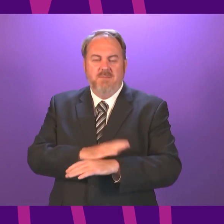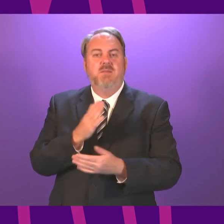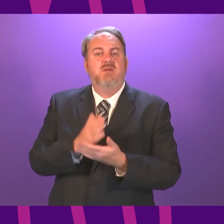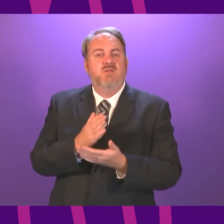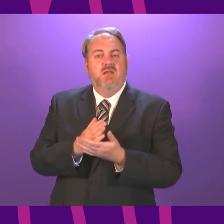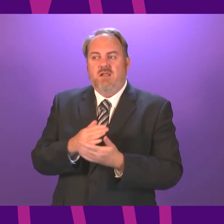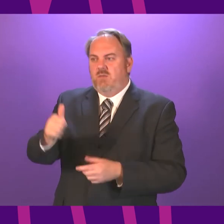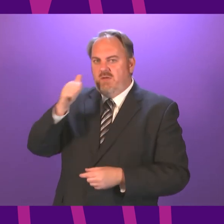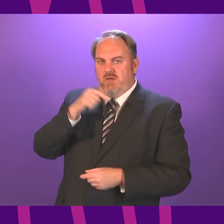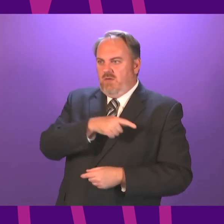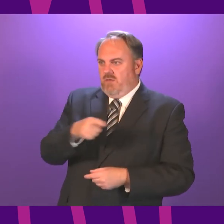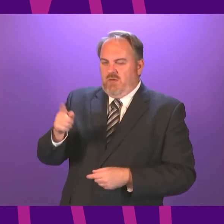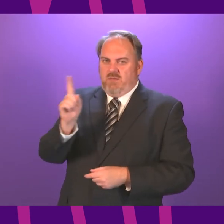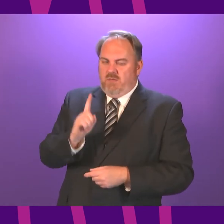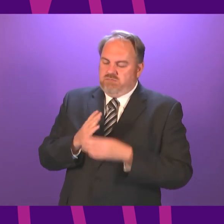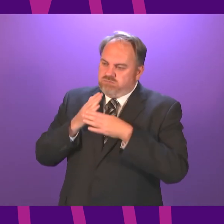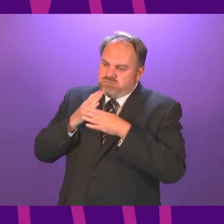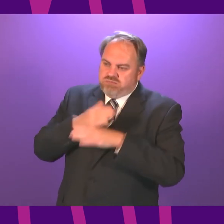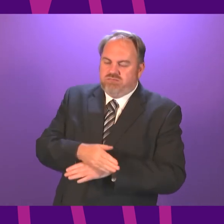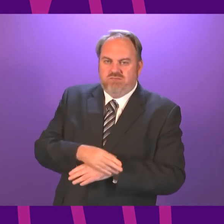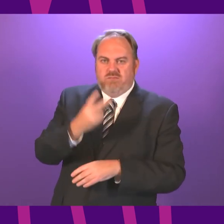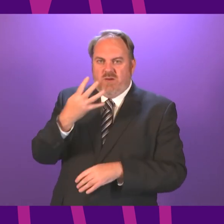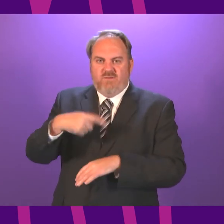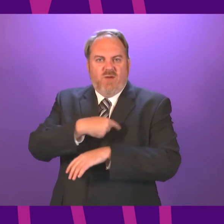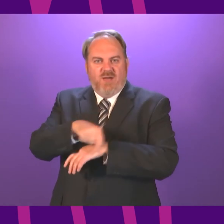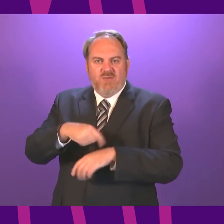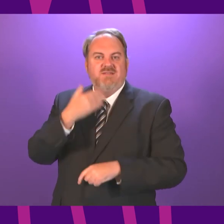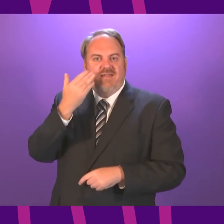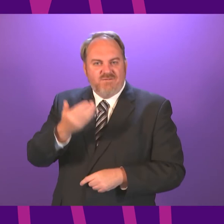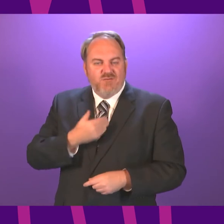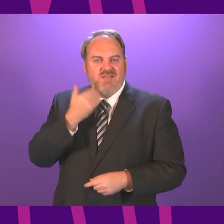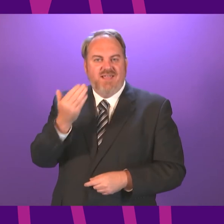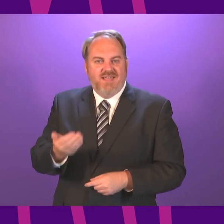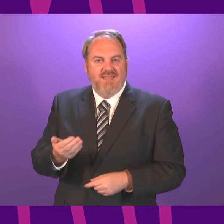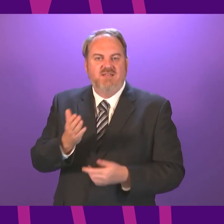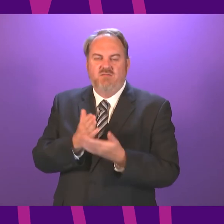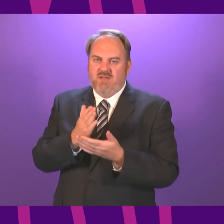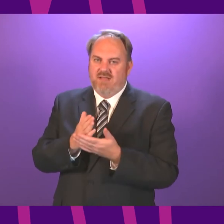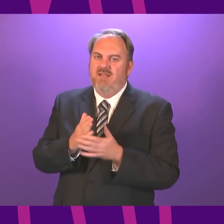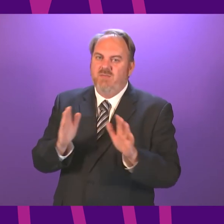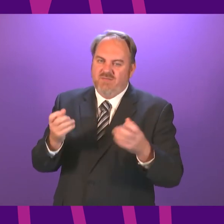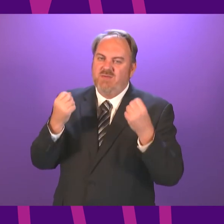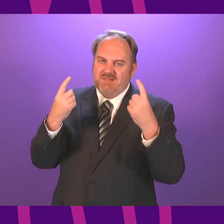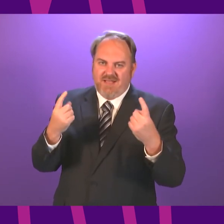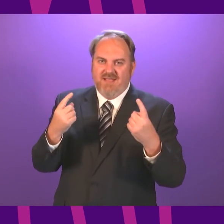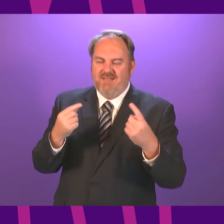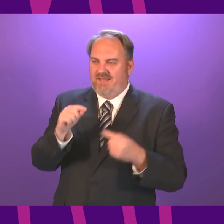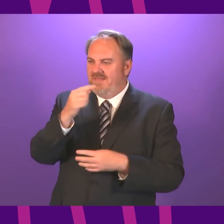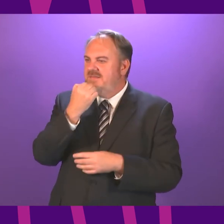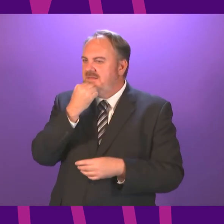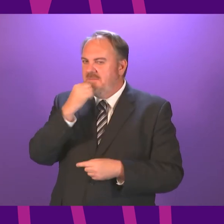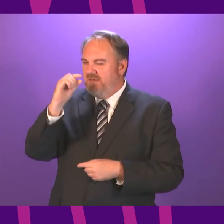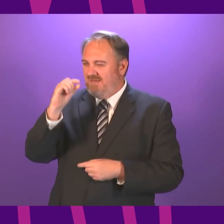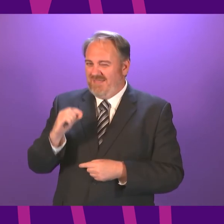of those who are working round the clock to deliver this vaccination programme, that it is important to put it in context as well. This is the